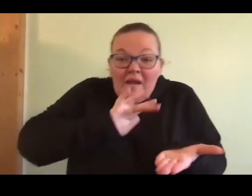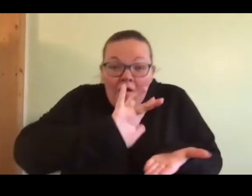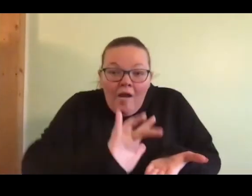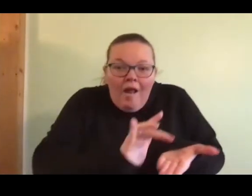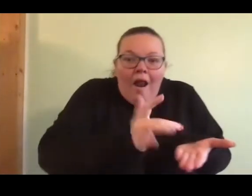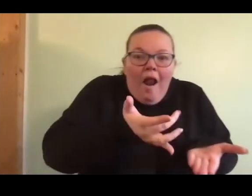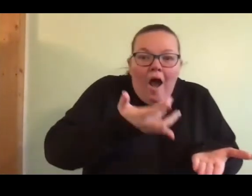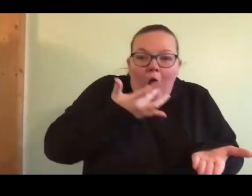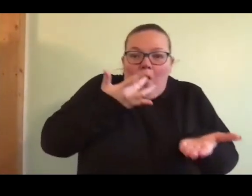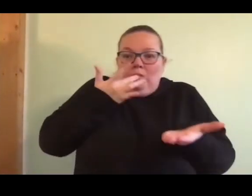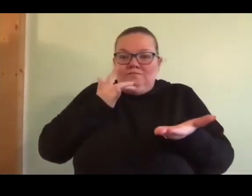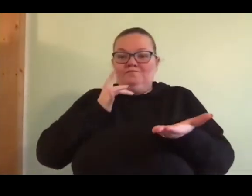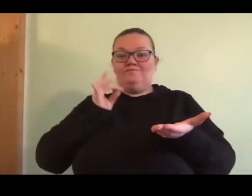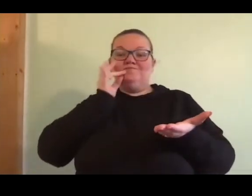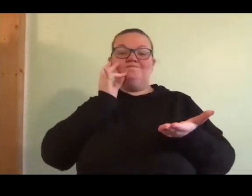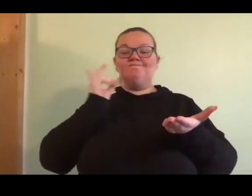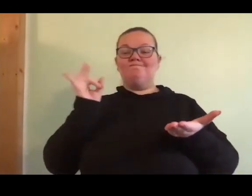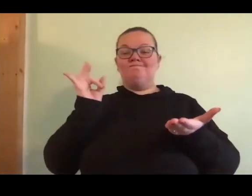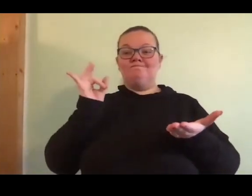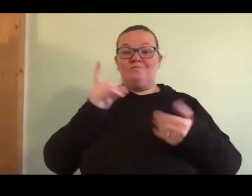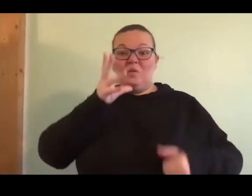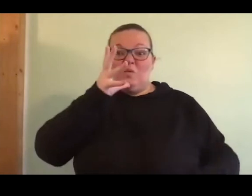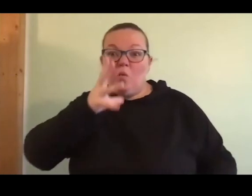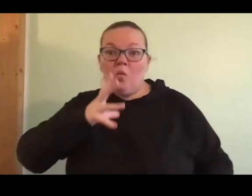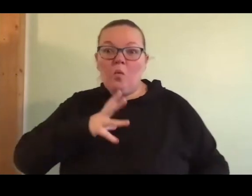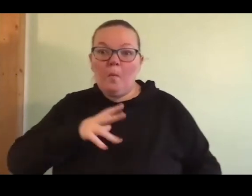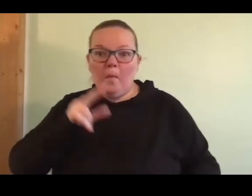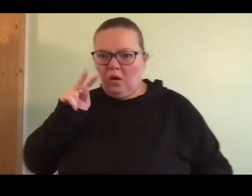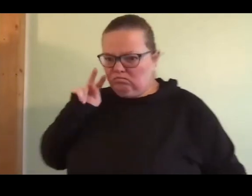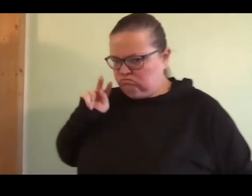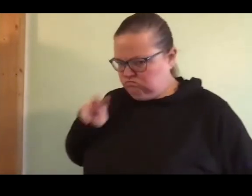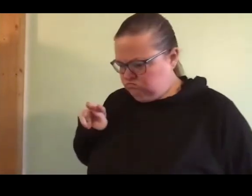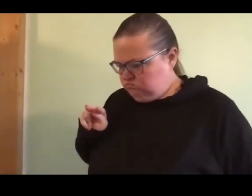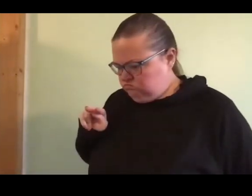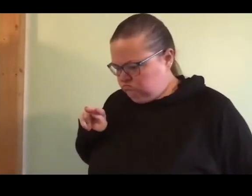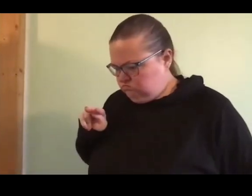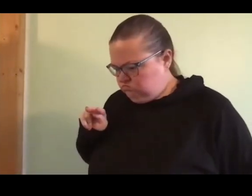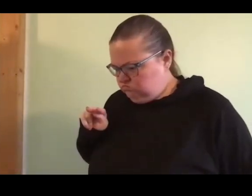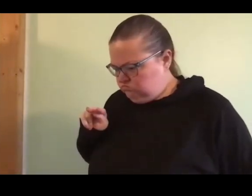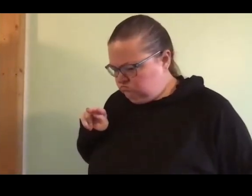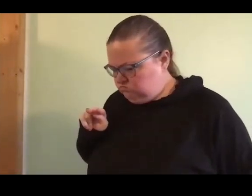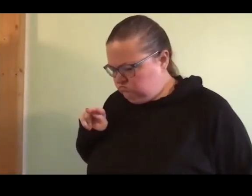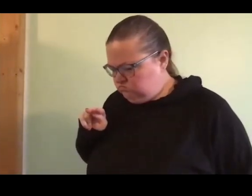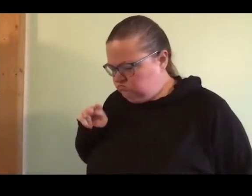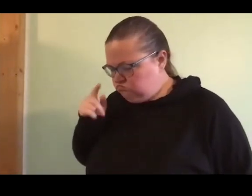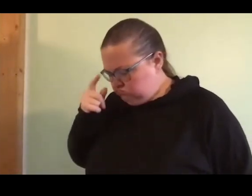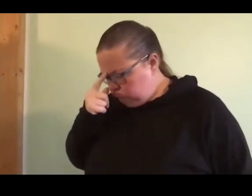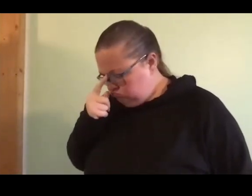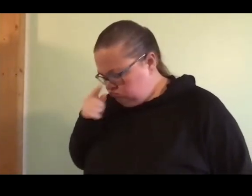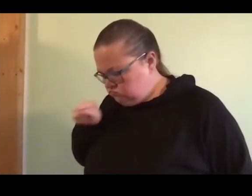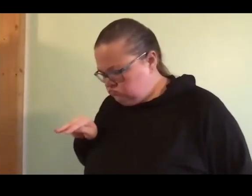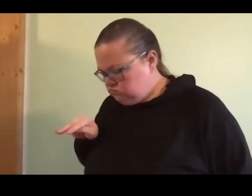cake. The lady behind the table glared at me over the glasses and said,